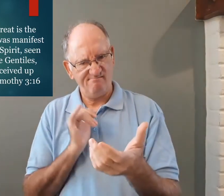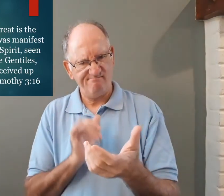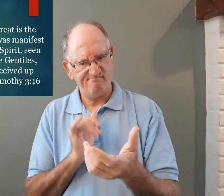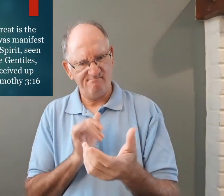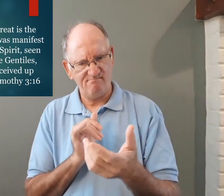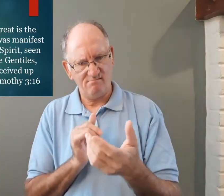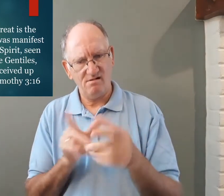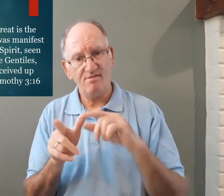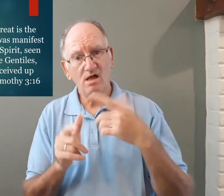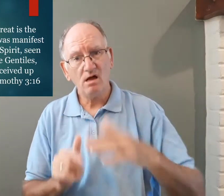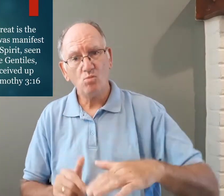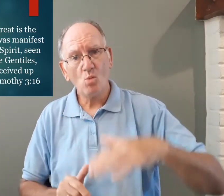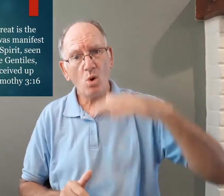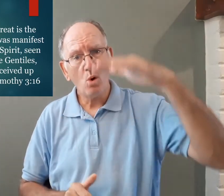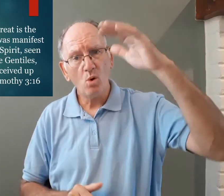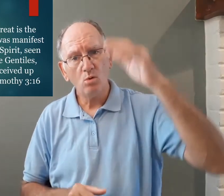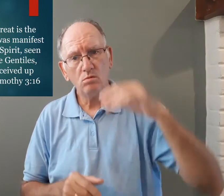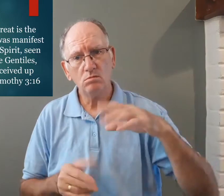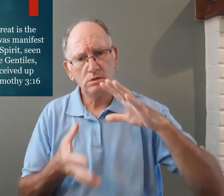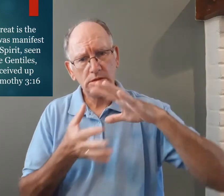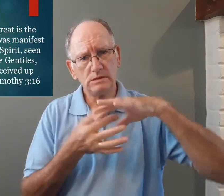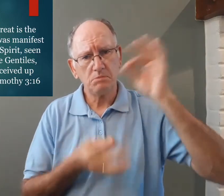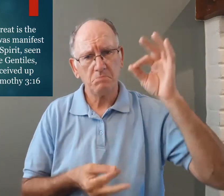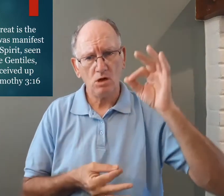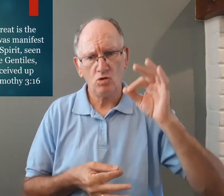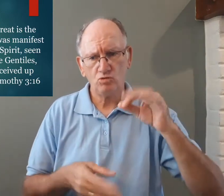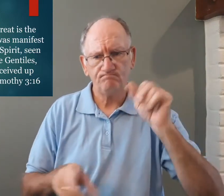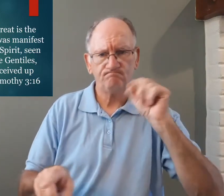a human but it's God and he rose